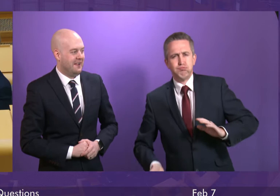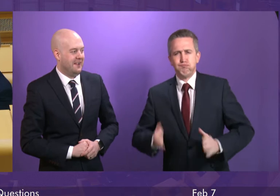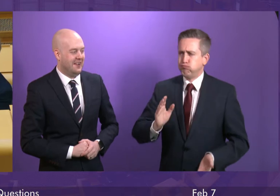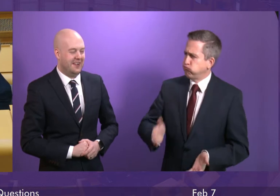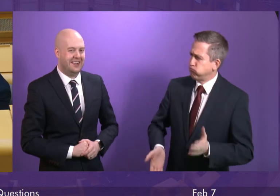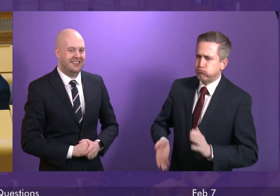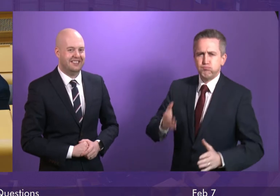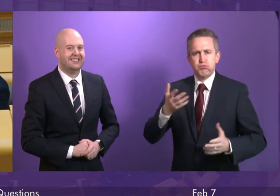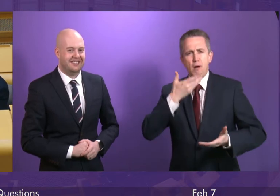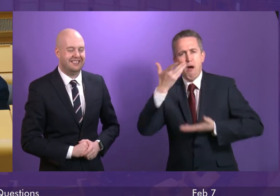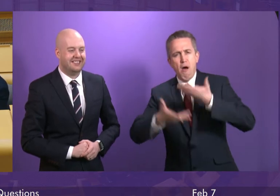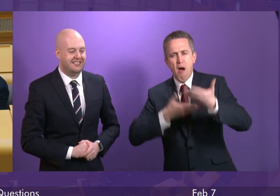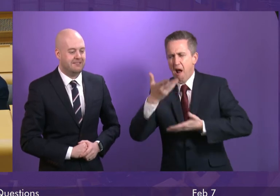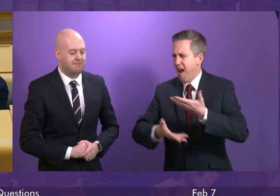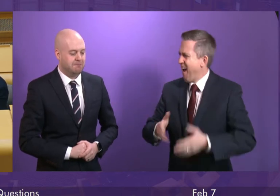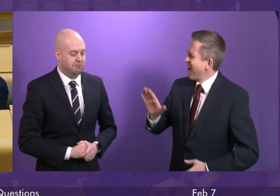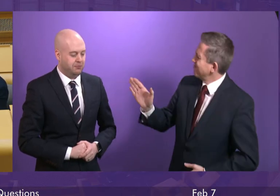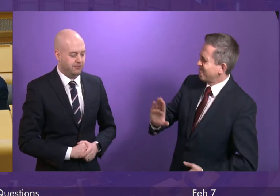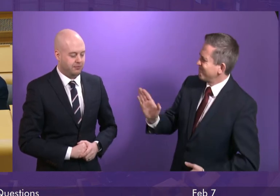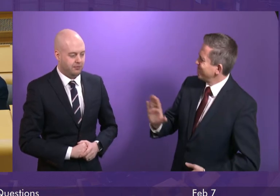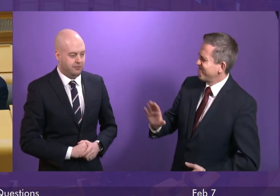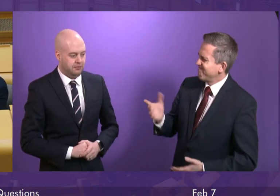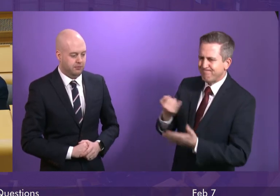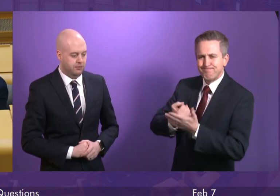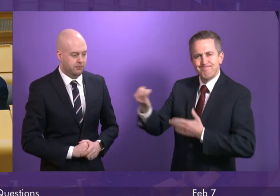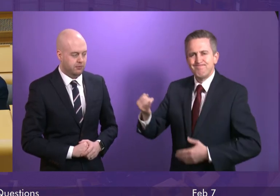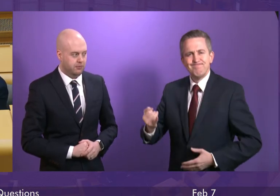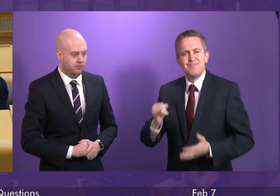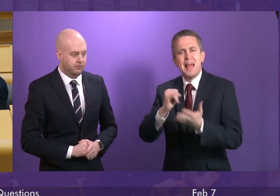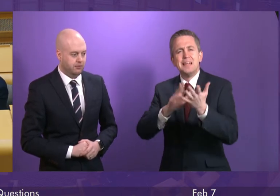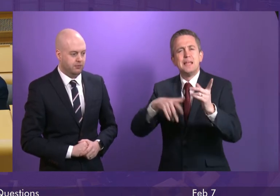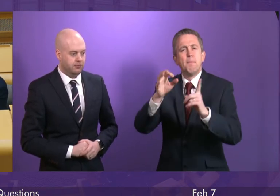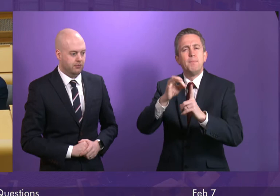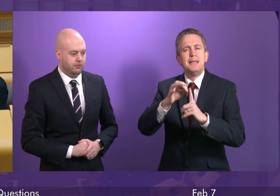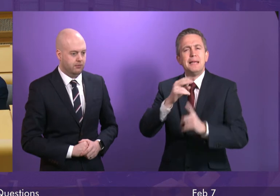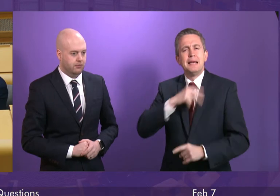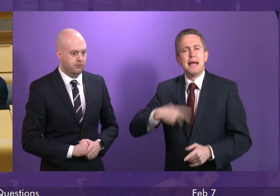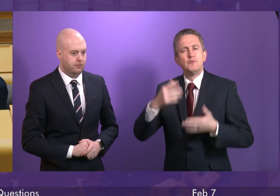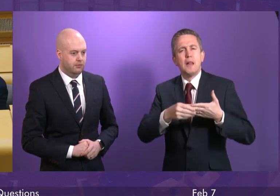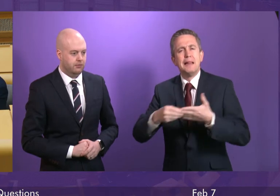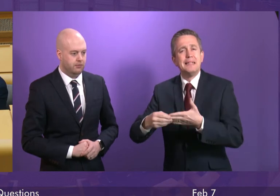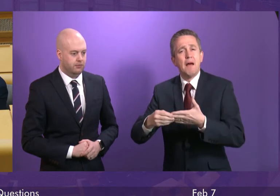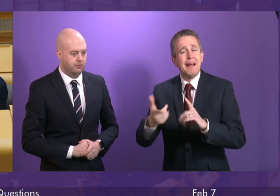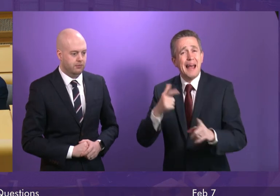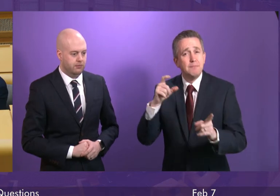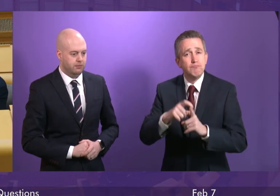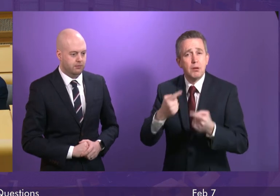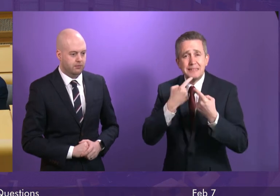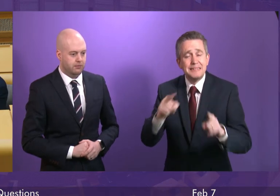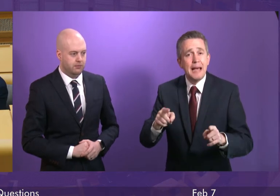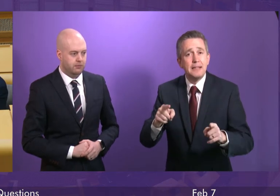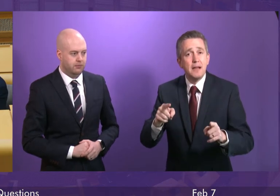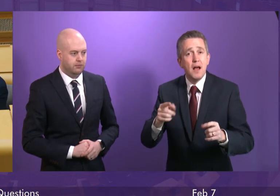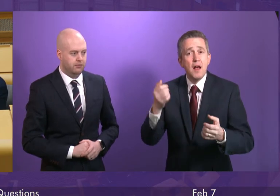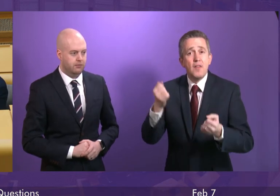But the fact of the matter is, you know, the SNP council leader on Edinburgh Council this morning said it would be a